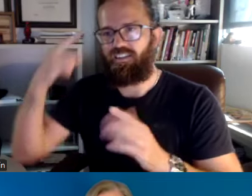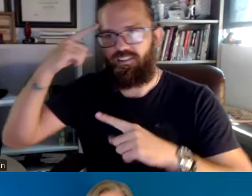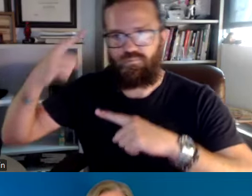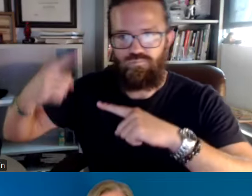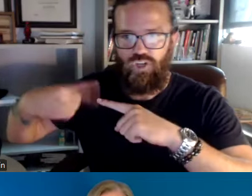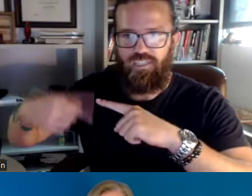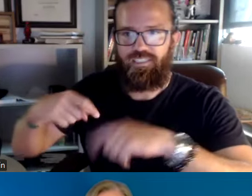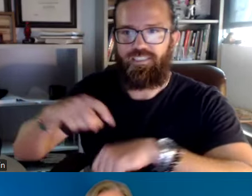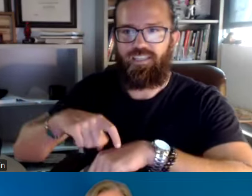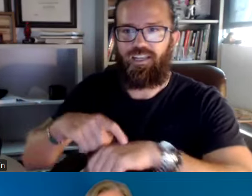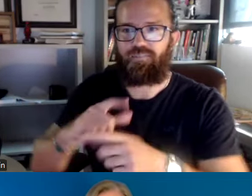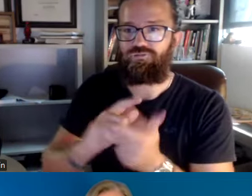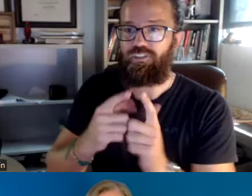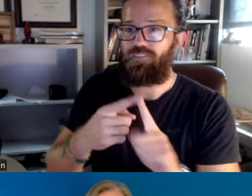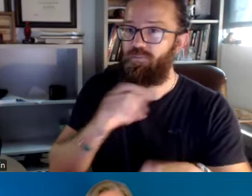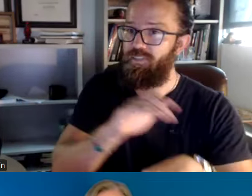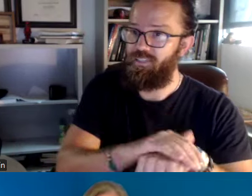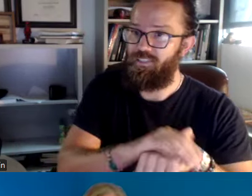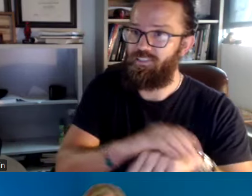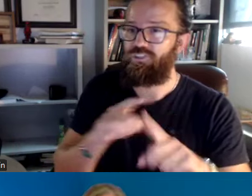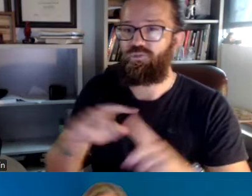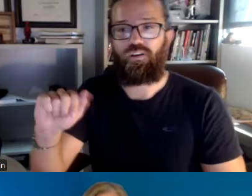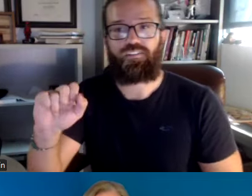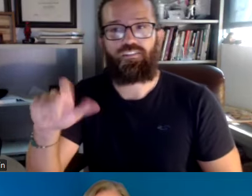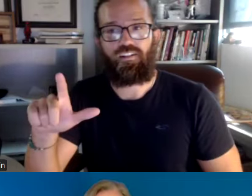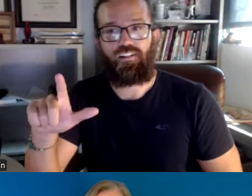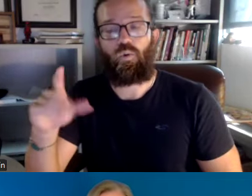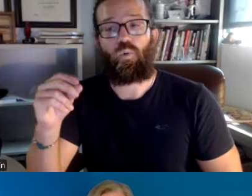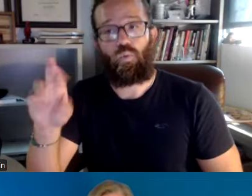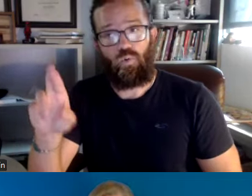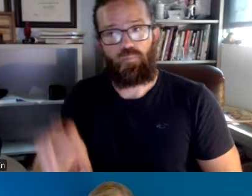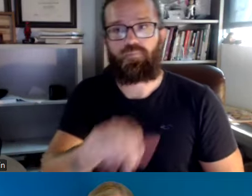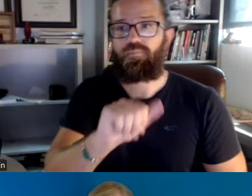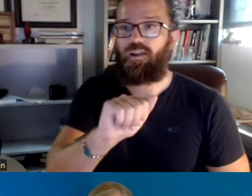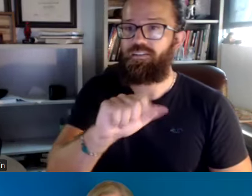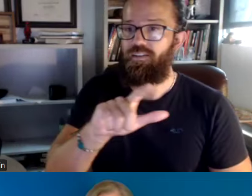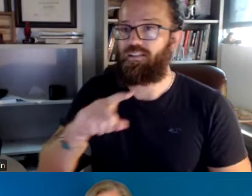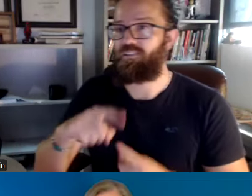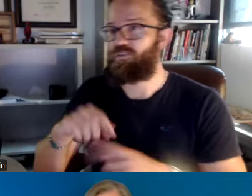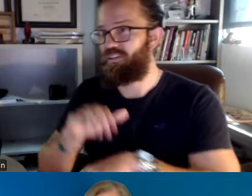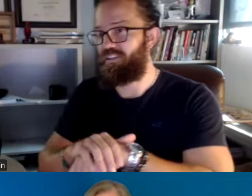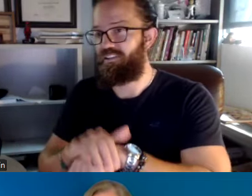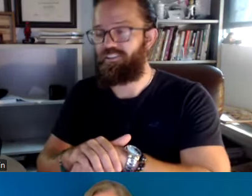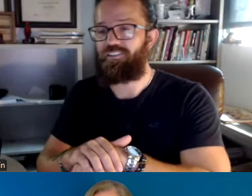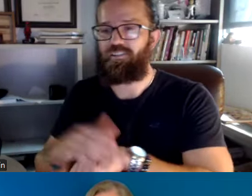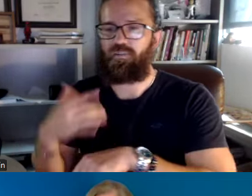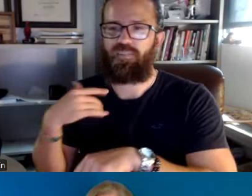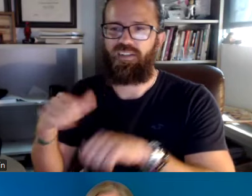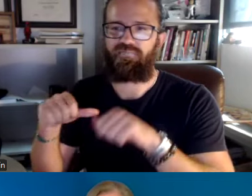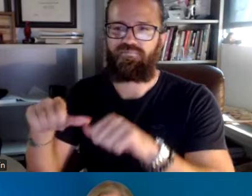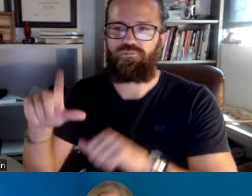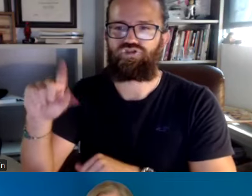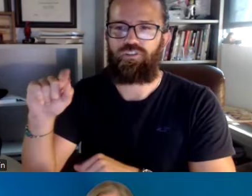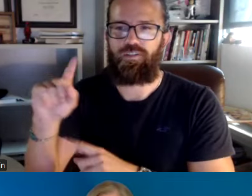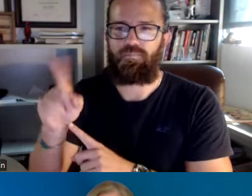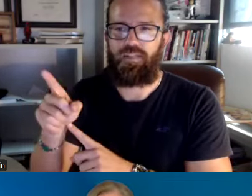in general. And the processing time from English to ASL or from ASL to English.